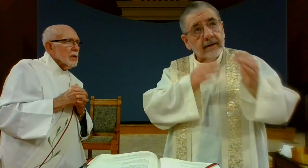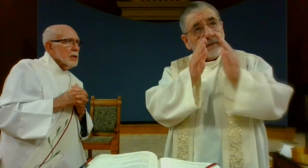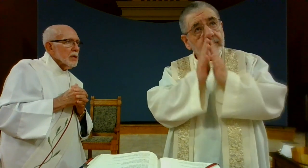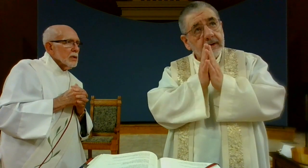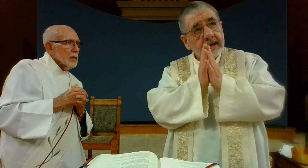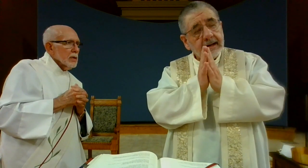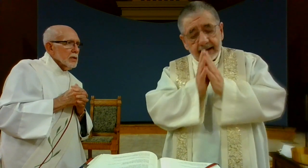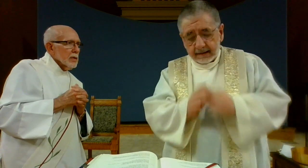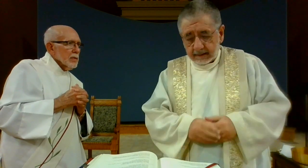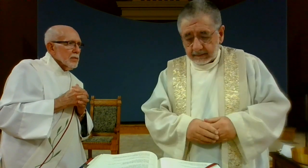Let us pray